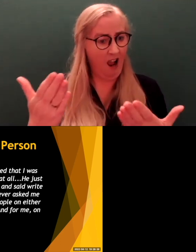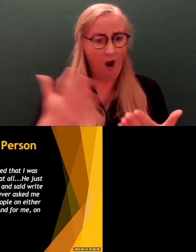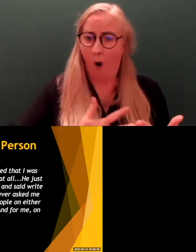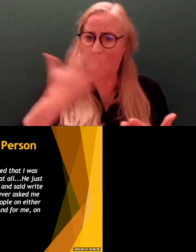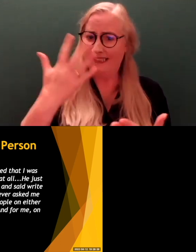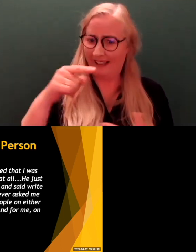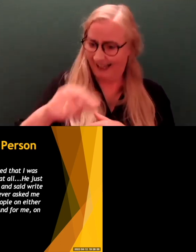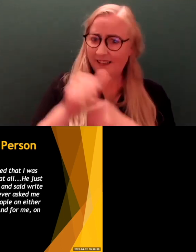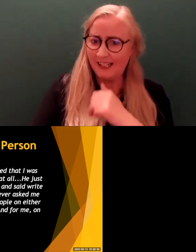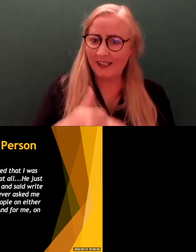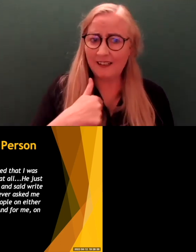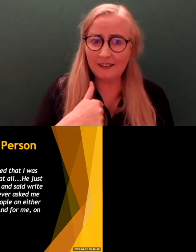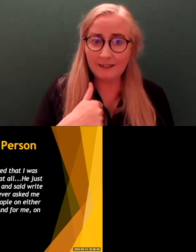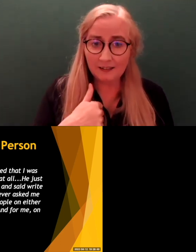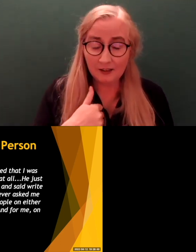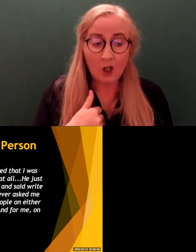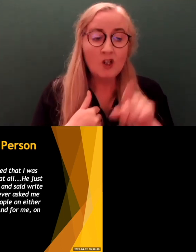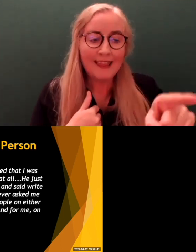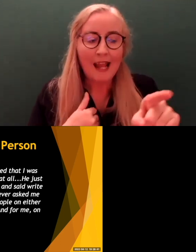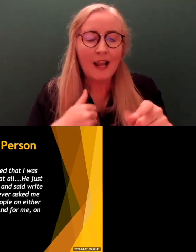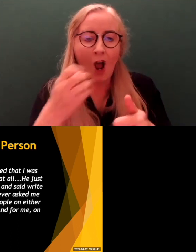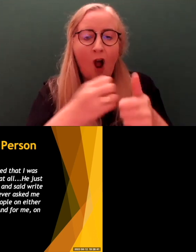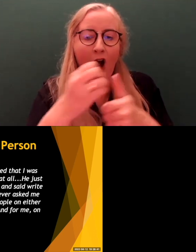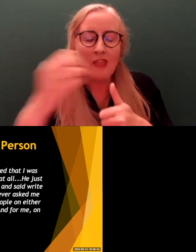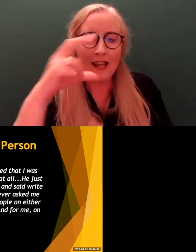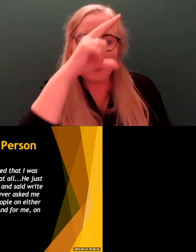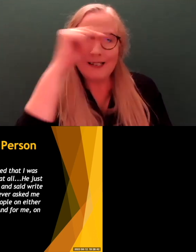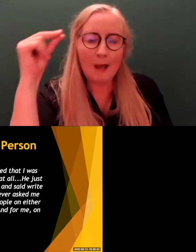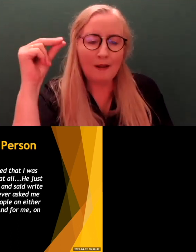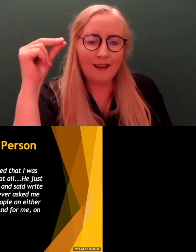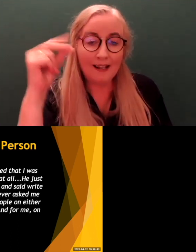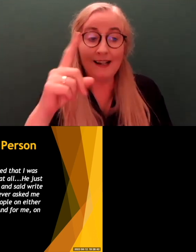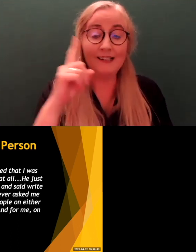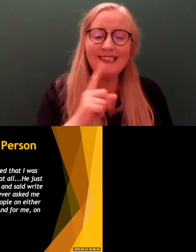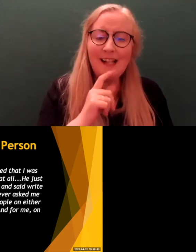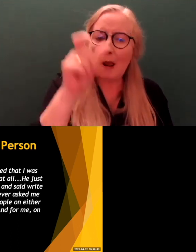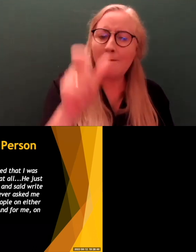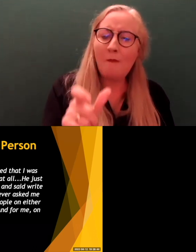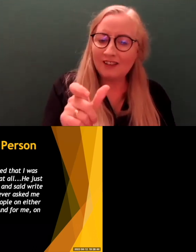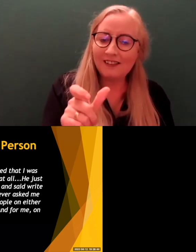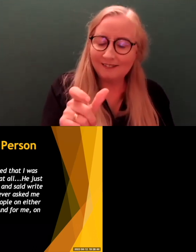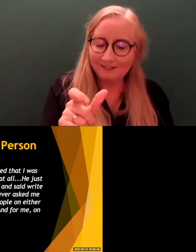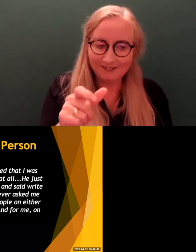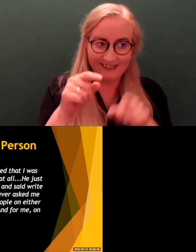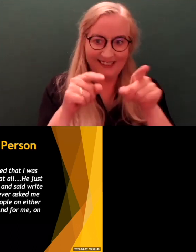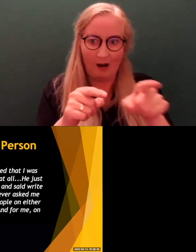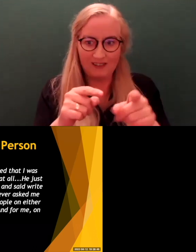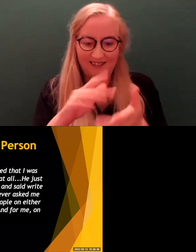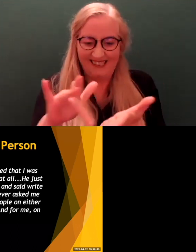And so this is another instance where the deaf person was at the center of this issue. They were at the very center of this